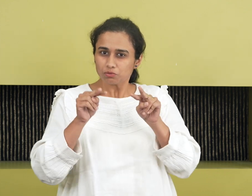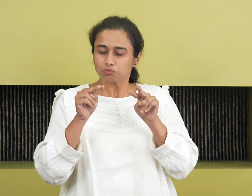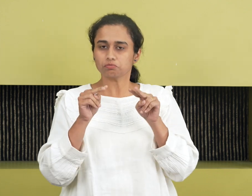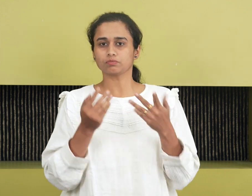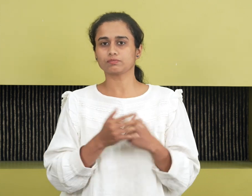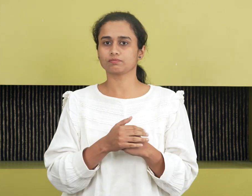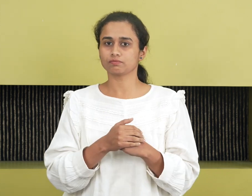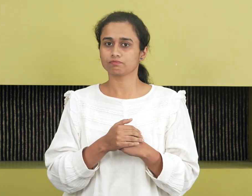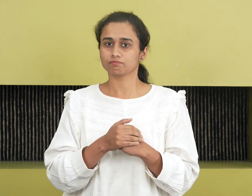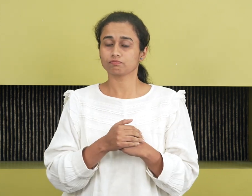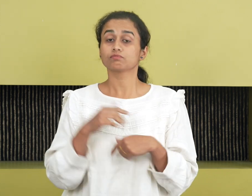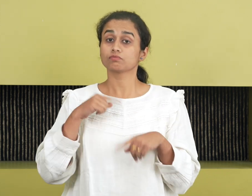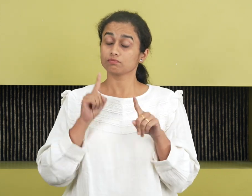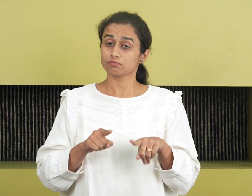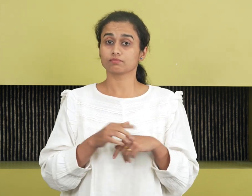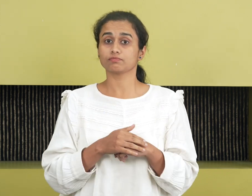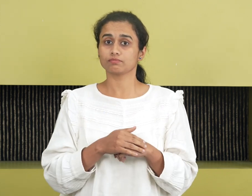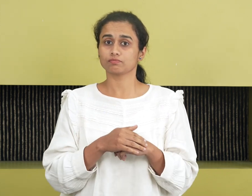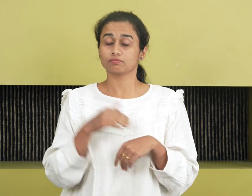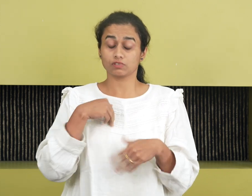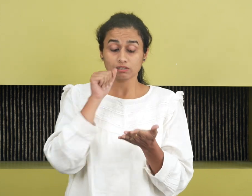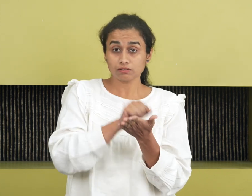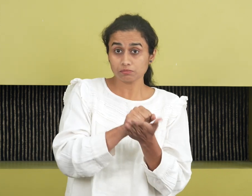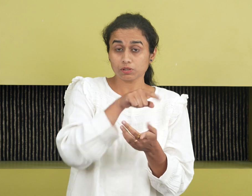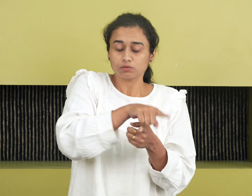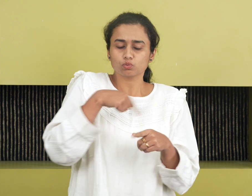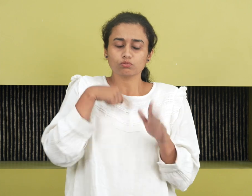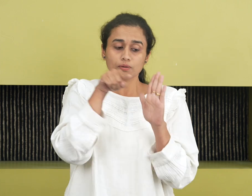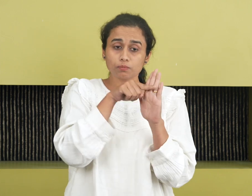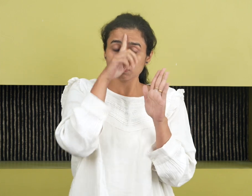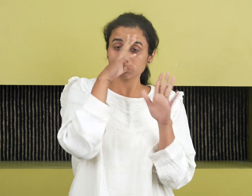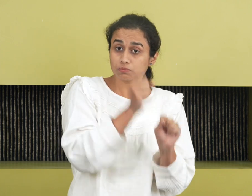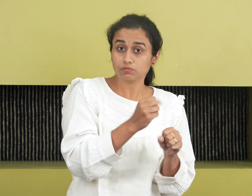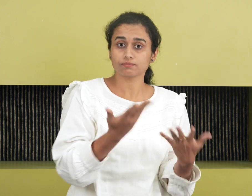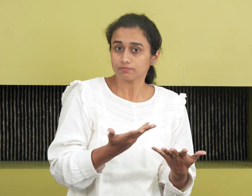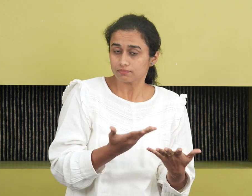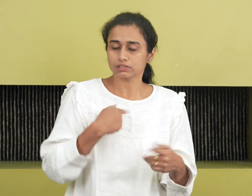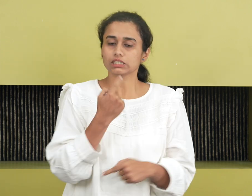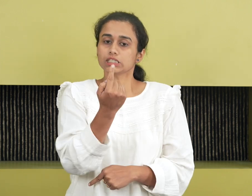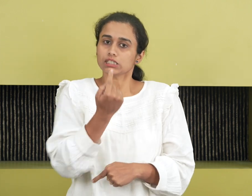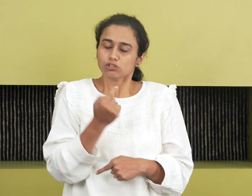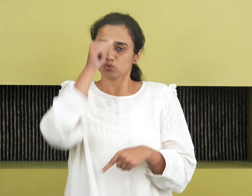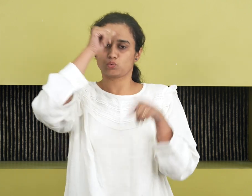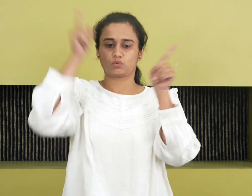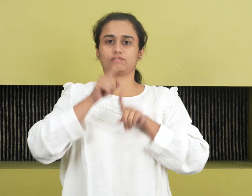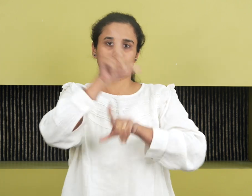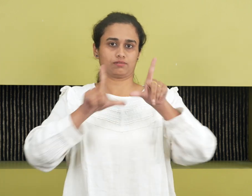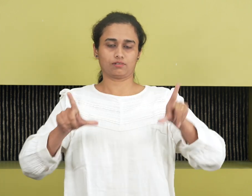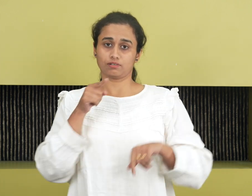Also, we publish on the principle that every Indian language is your